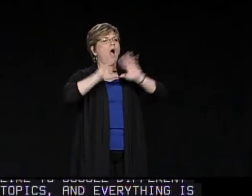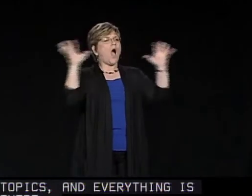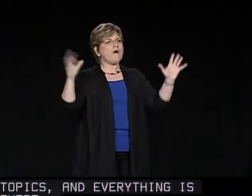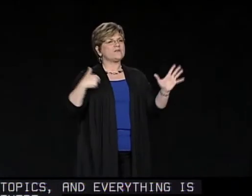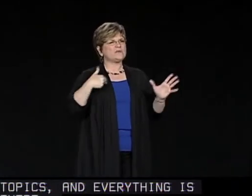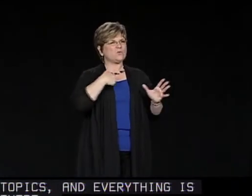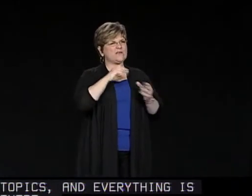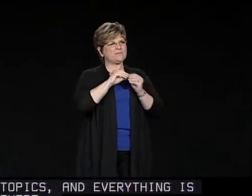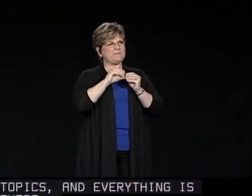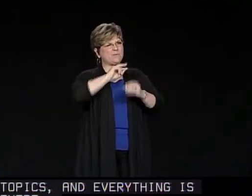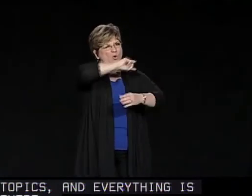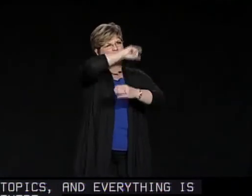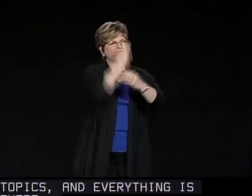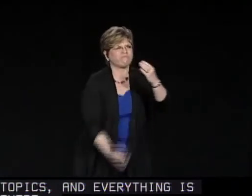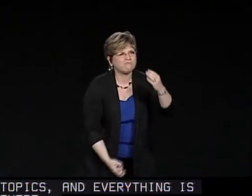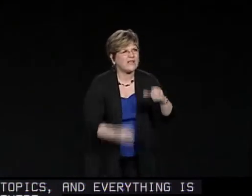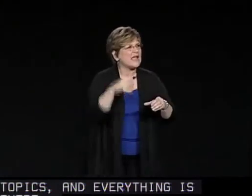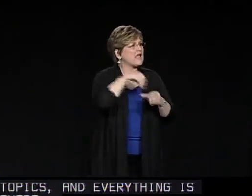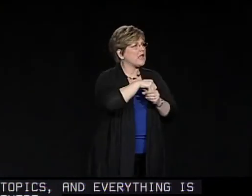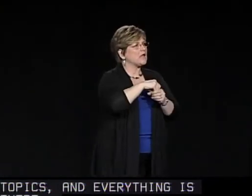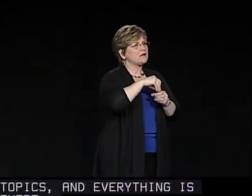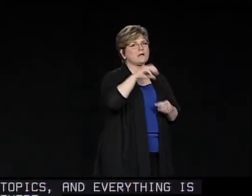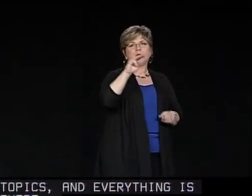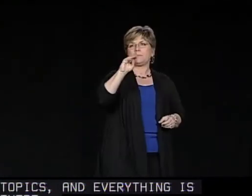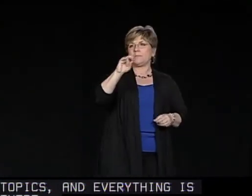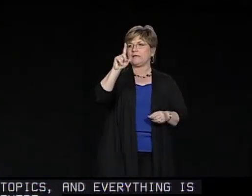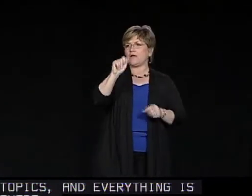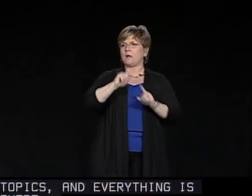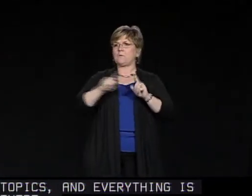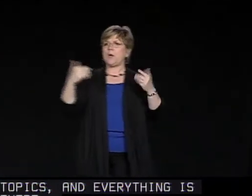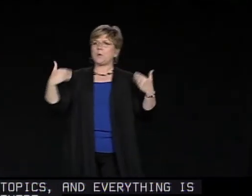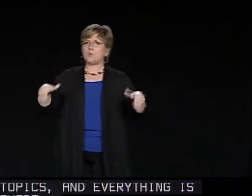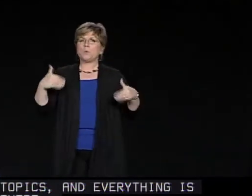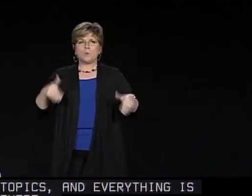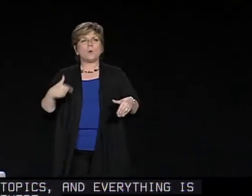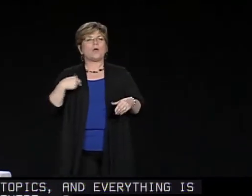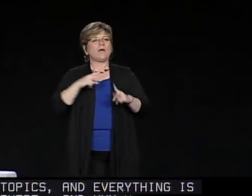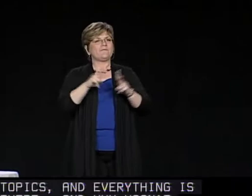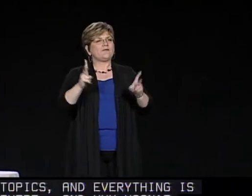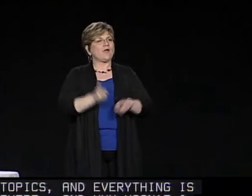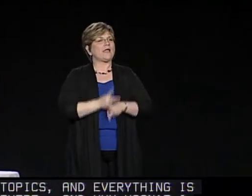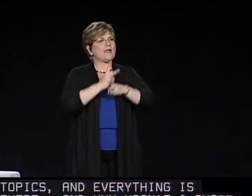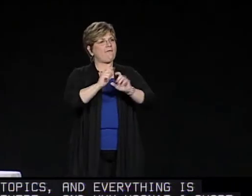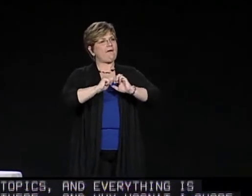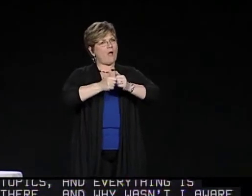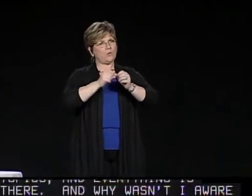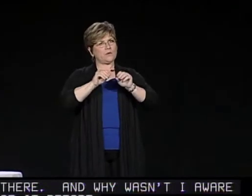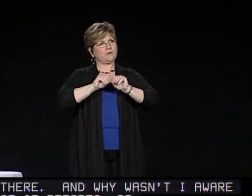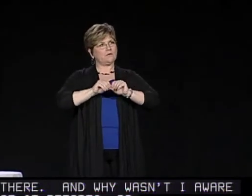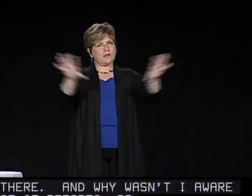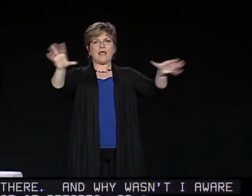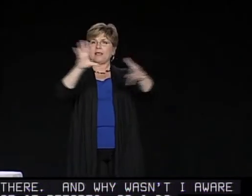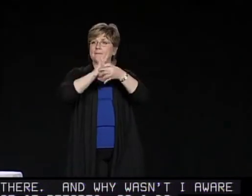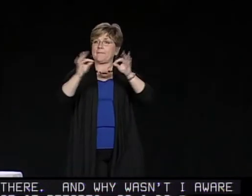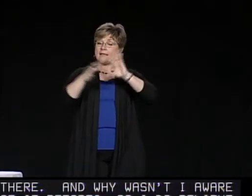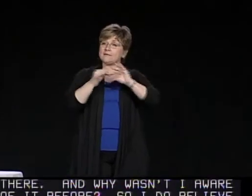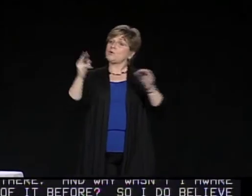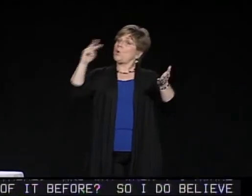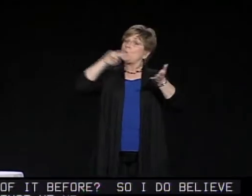And why wasn't I aware of it before? So I do believe that we need to utilize media. But we